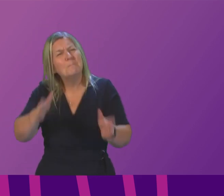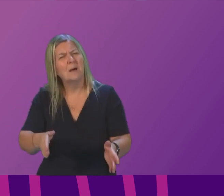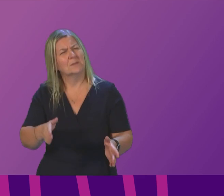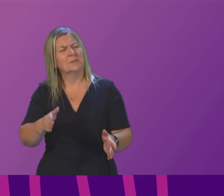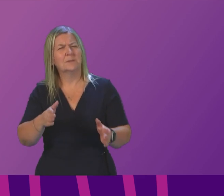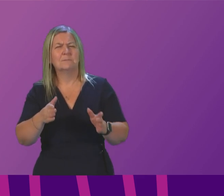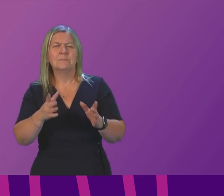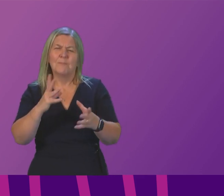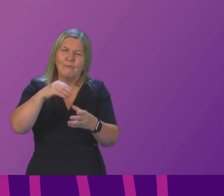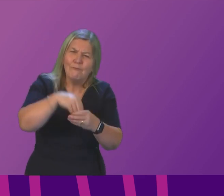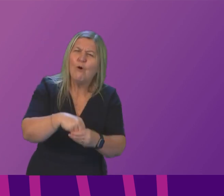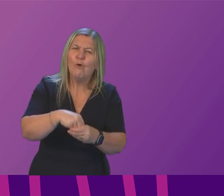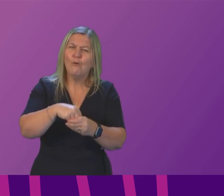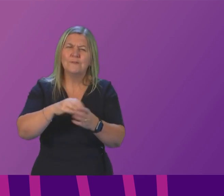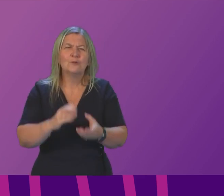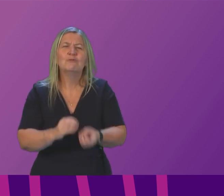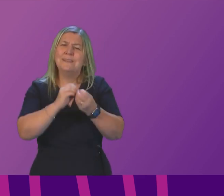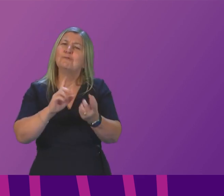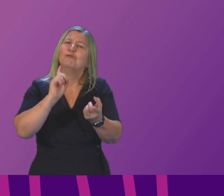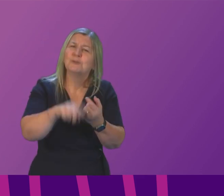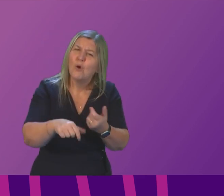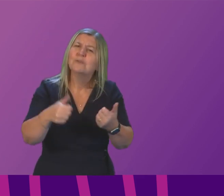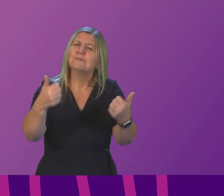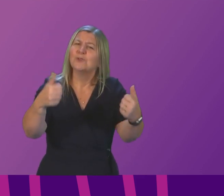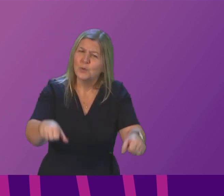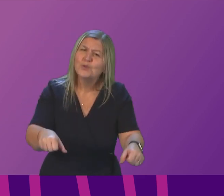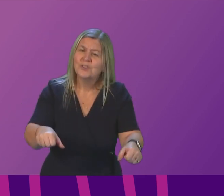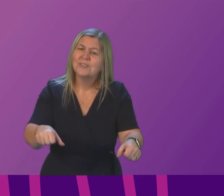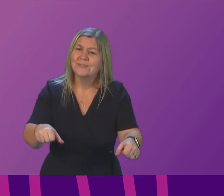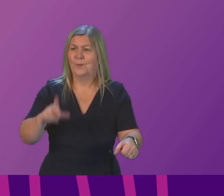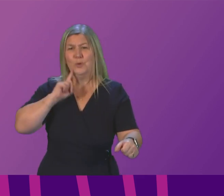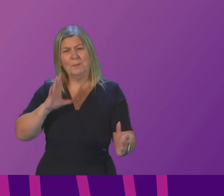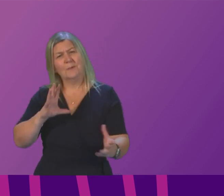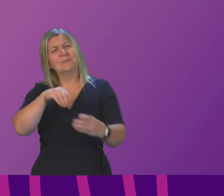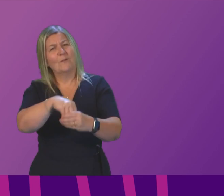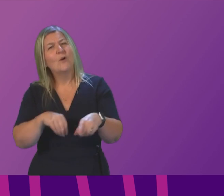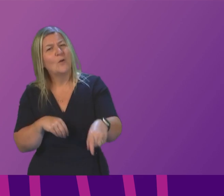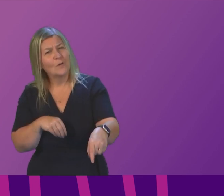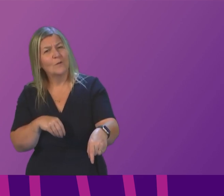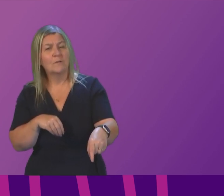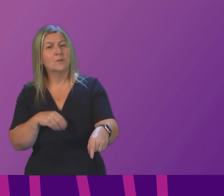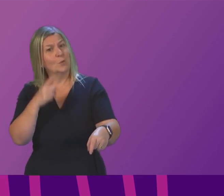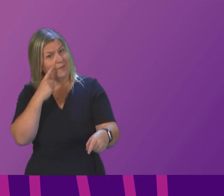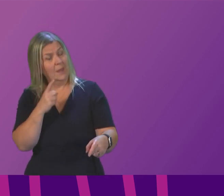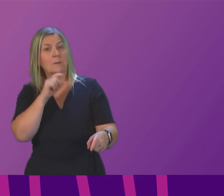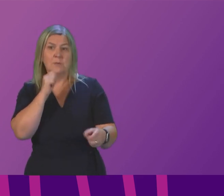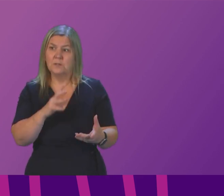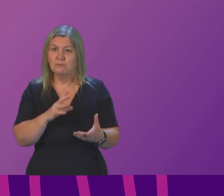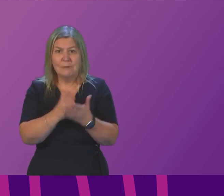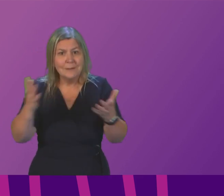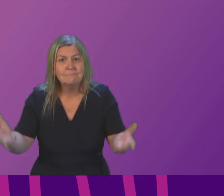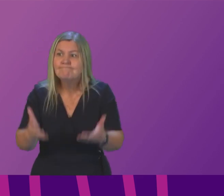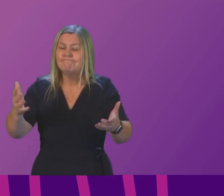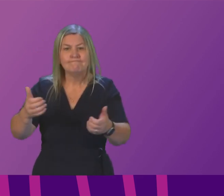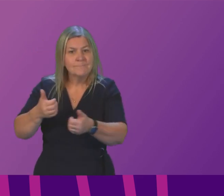does the first minister hope that where small nations lead this will galvanise other organisations and world leaders to